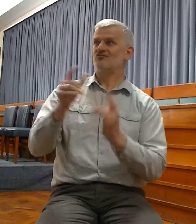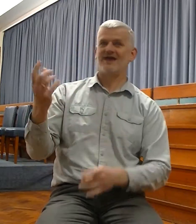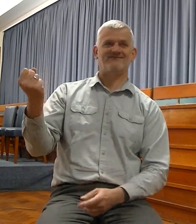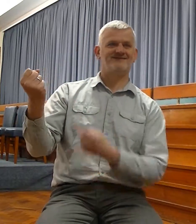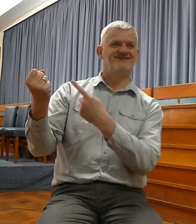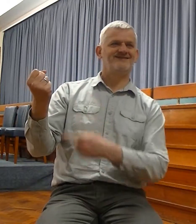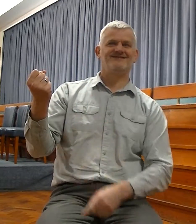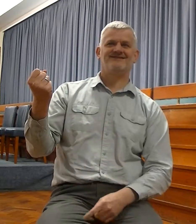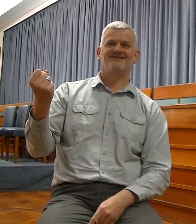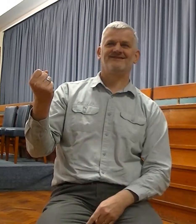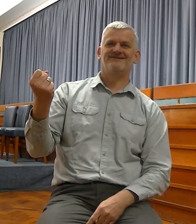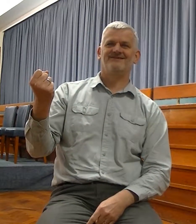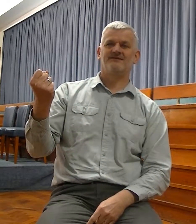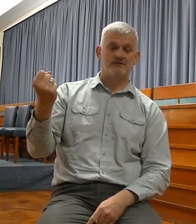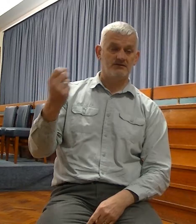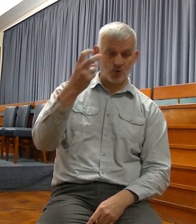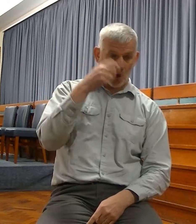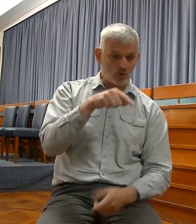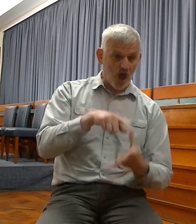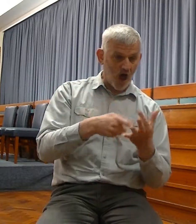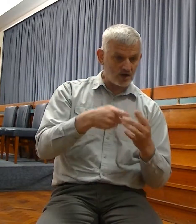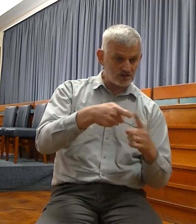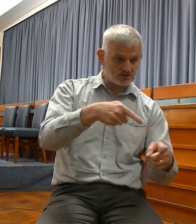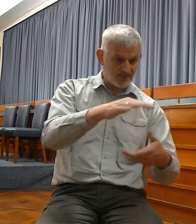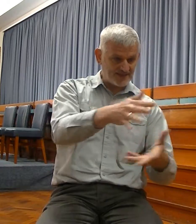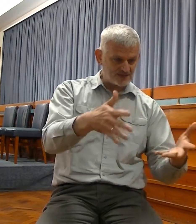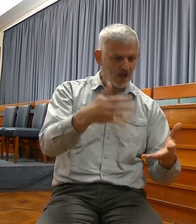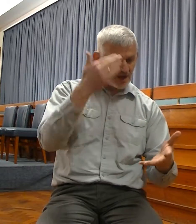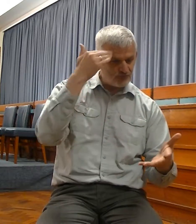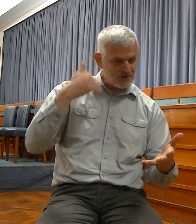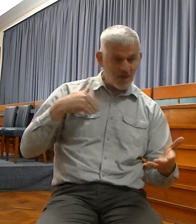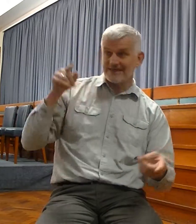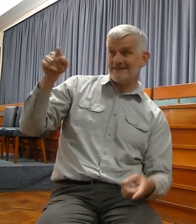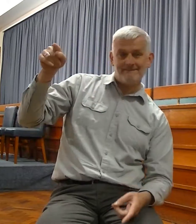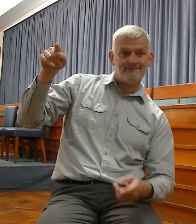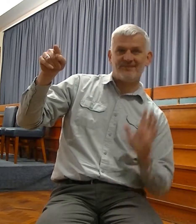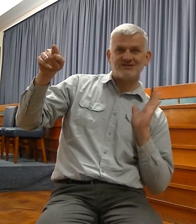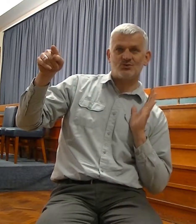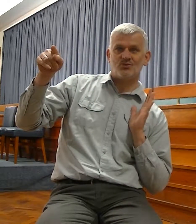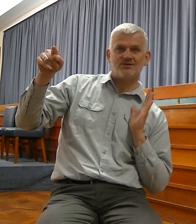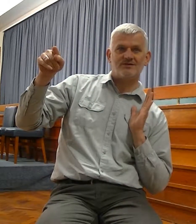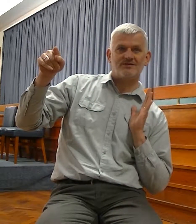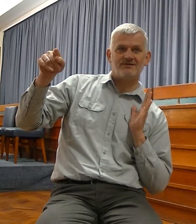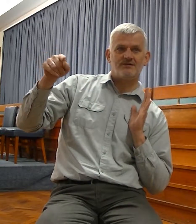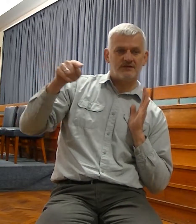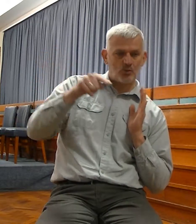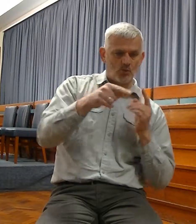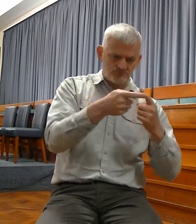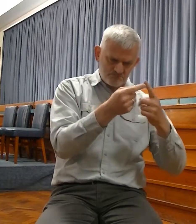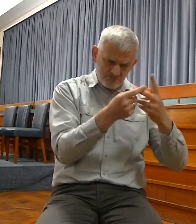by the ark of the covenant, and the mercy seat over the ark, the symbols of mercy. We don't need